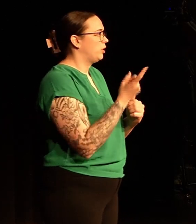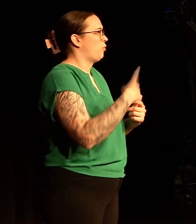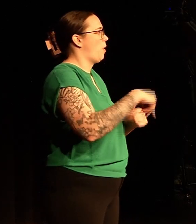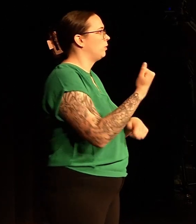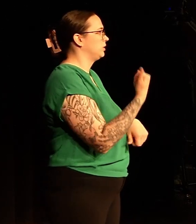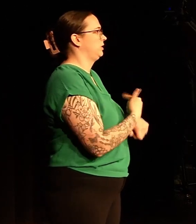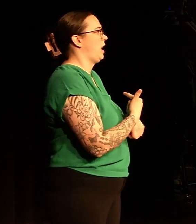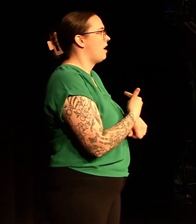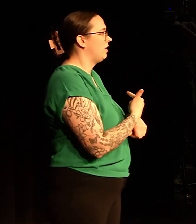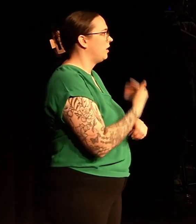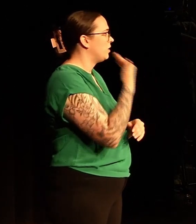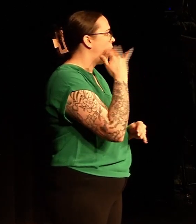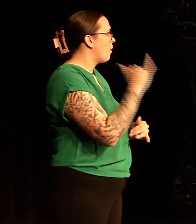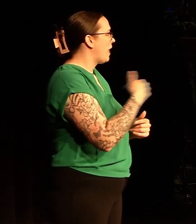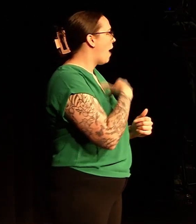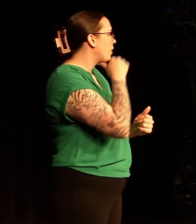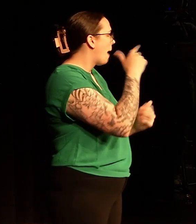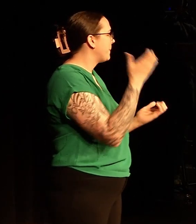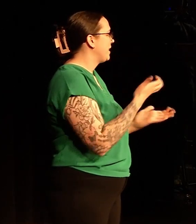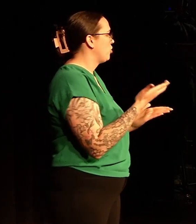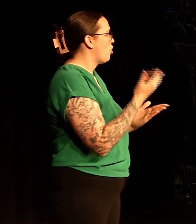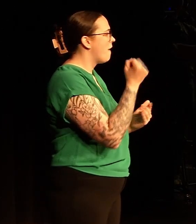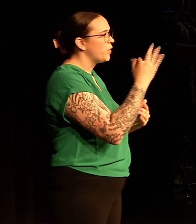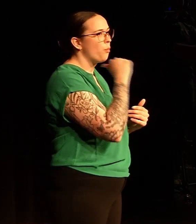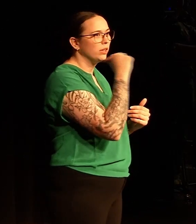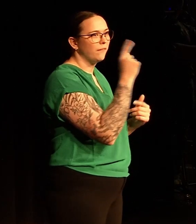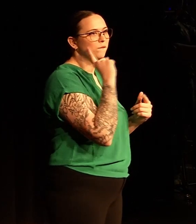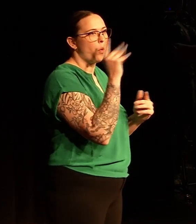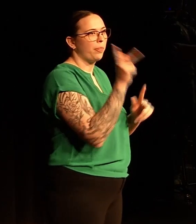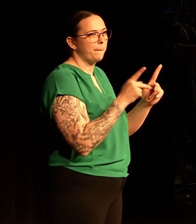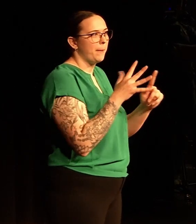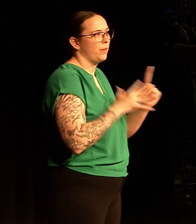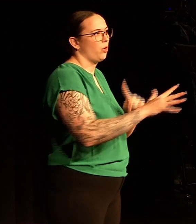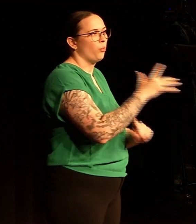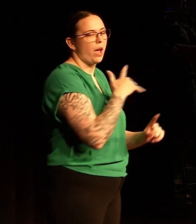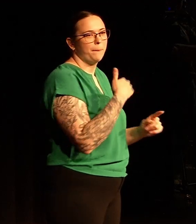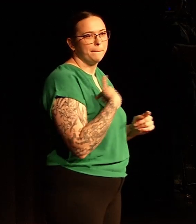And I'm standing here with you today, knowing that if it wasn't for the people around me,